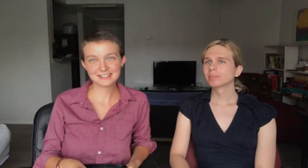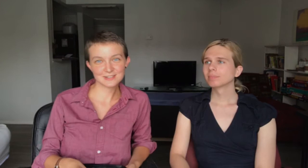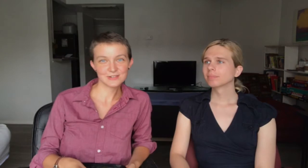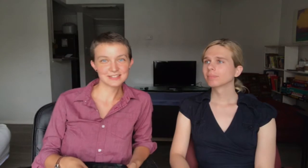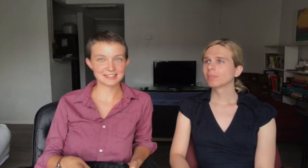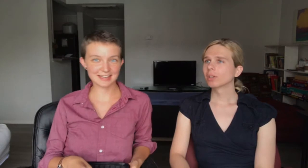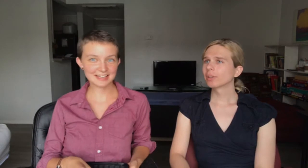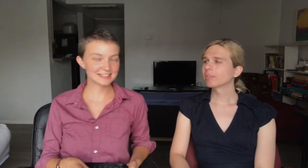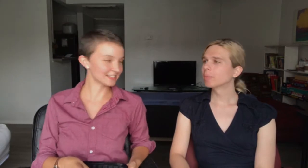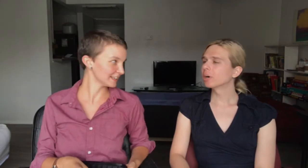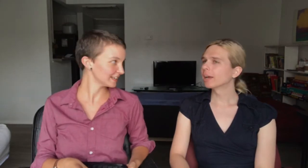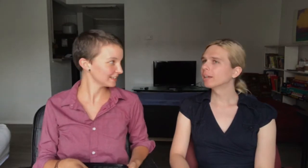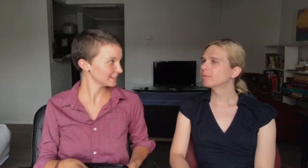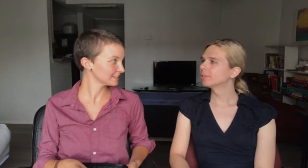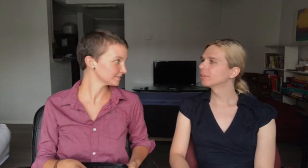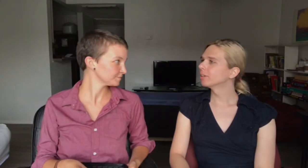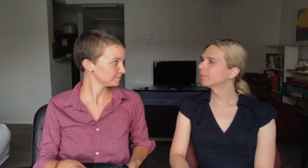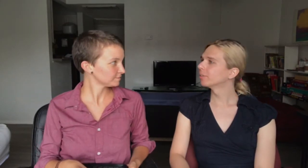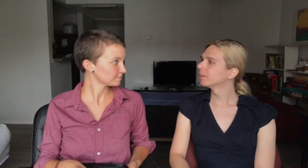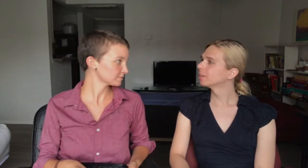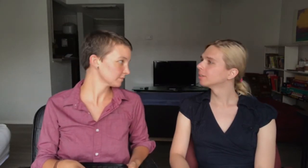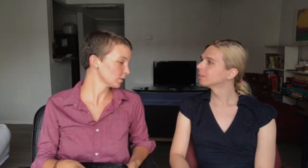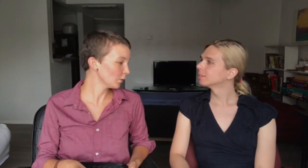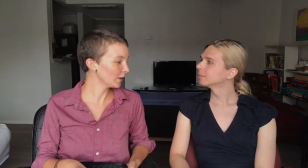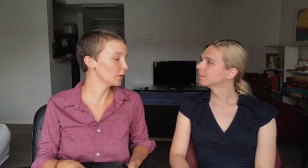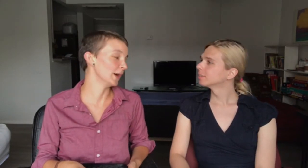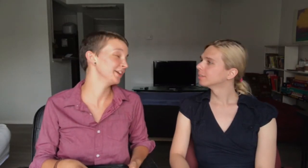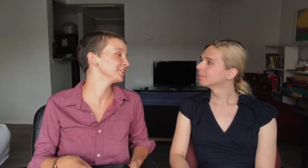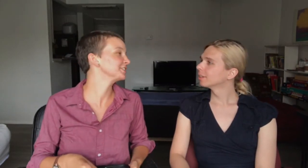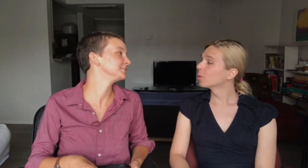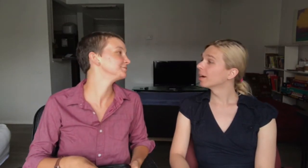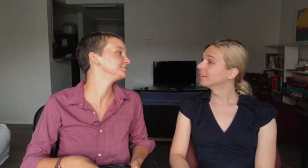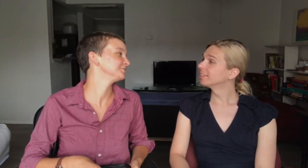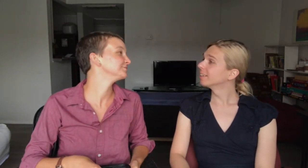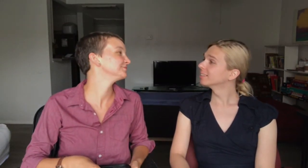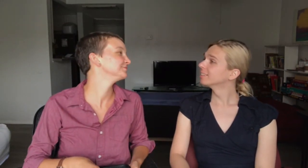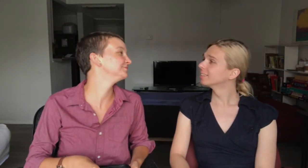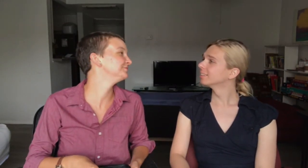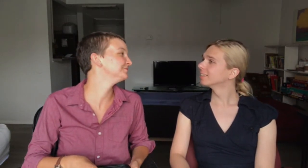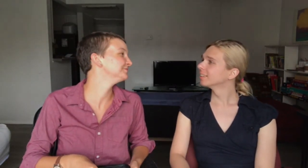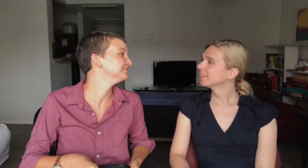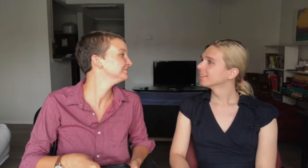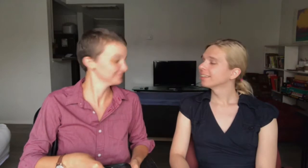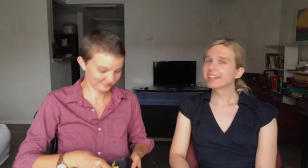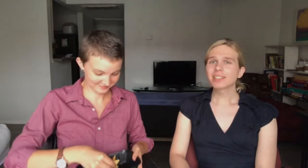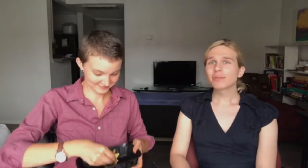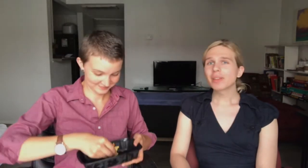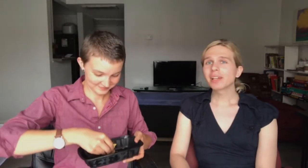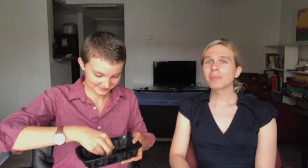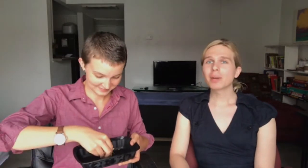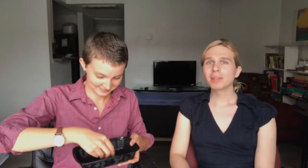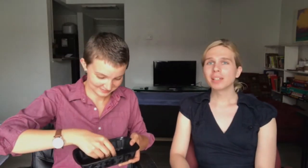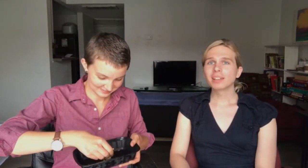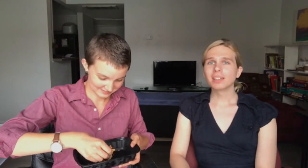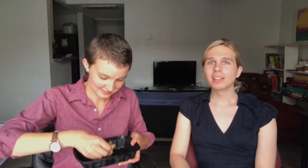so snazzy. bought any of these clothes. Well, acquired. Acquired, yeah. Yeah, that's the fun thing about being the